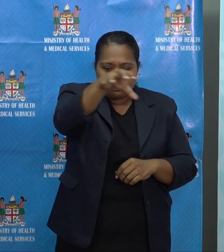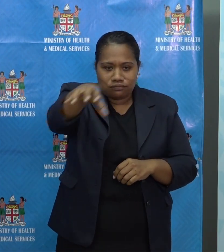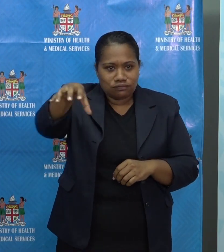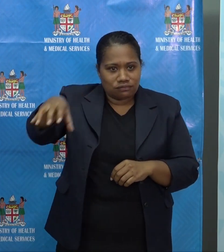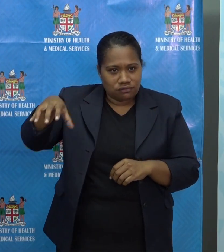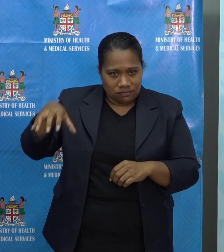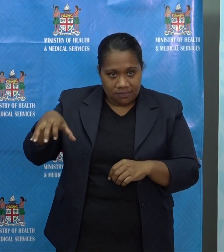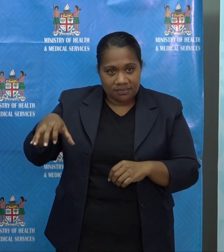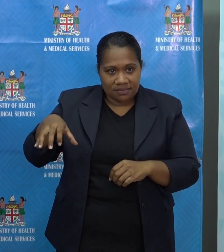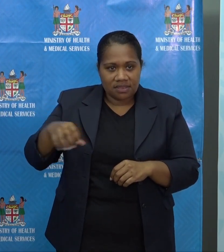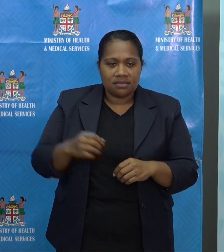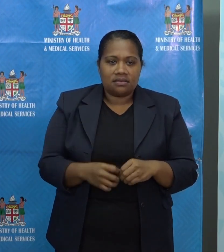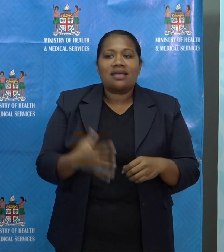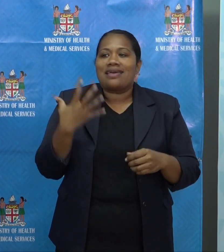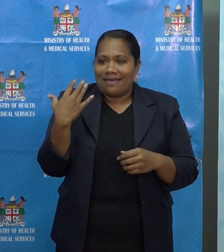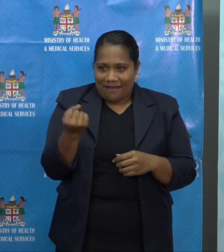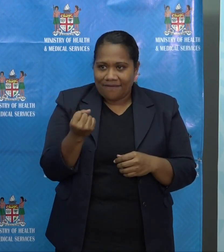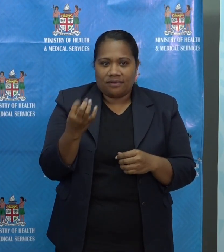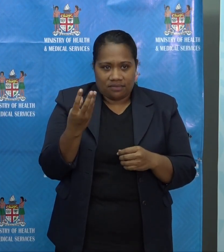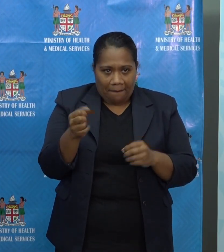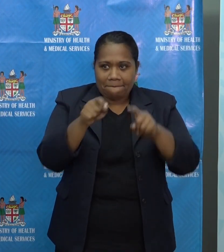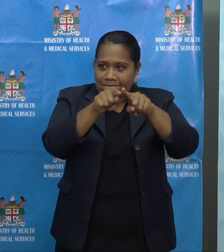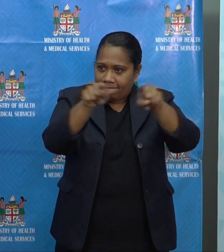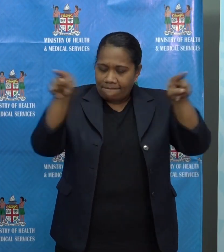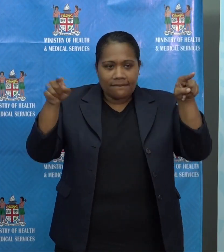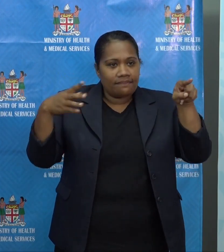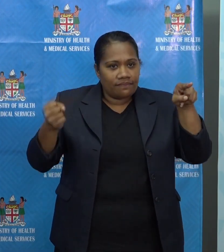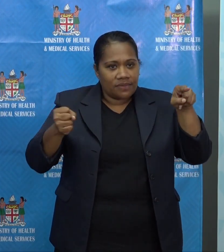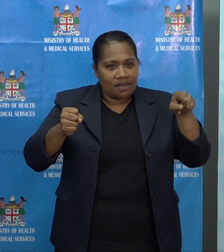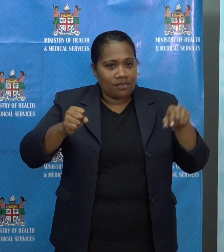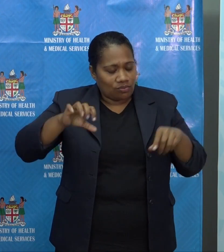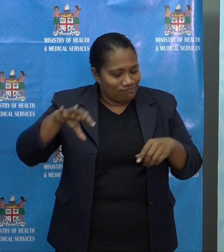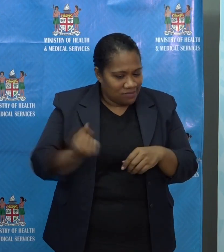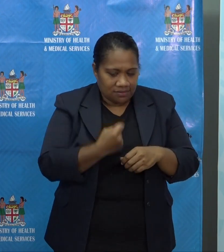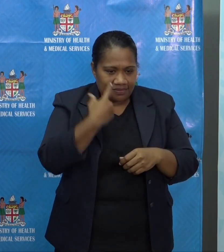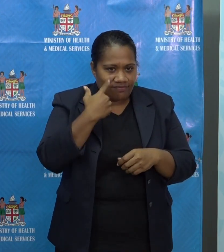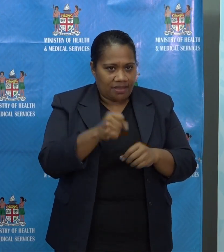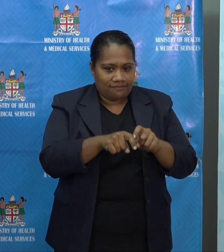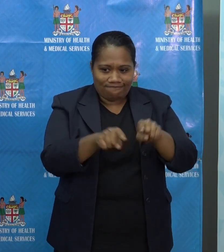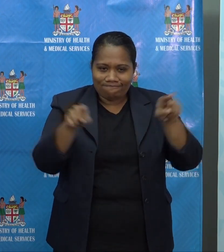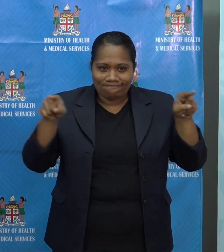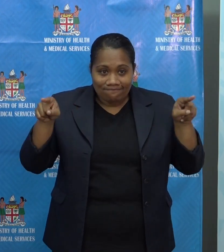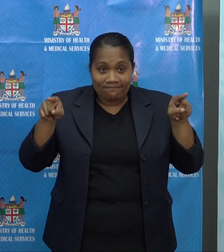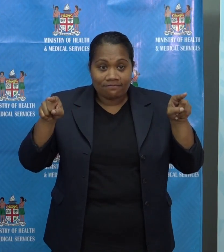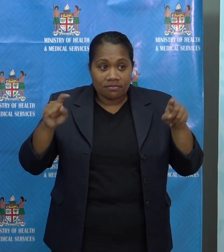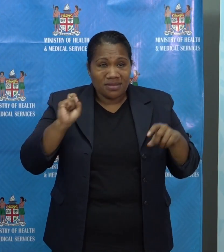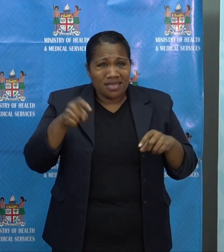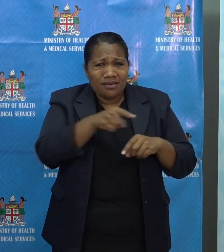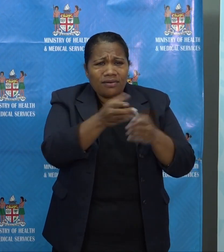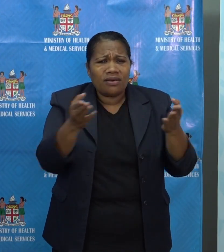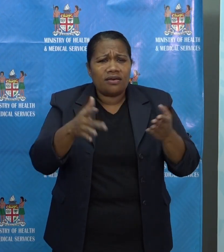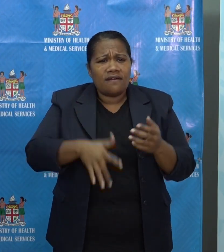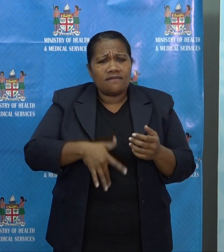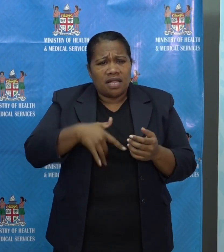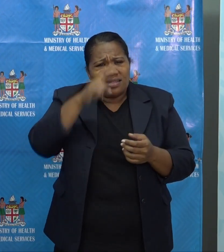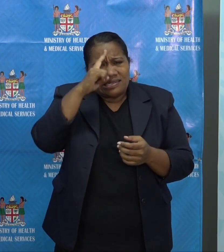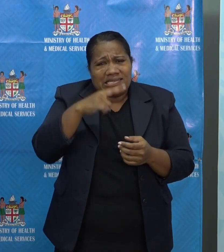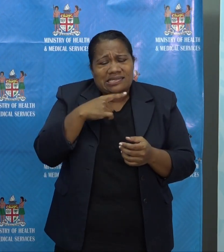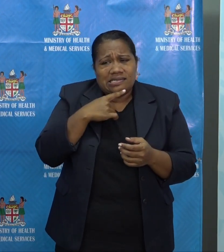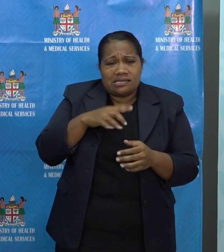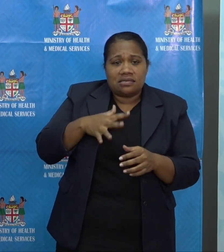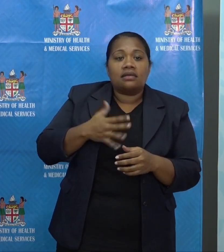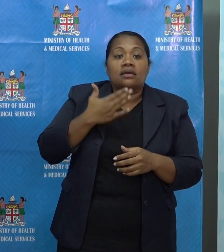There are cases out there and we have to find them. If you feel unwell, please come forward,